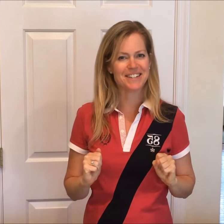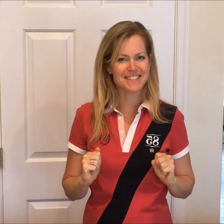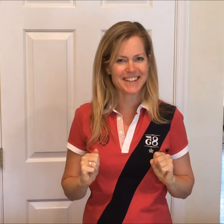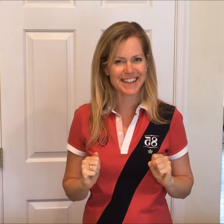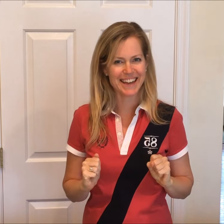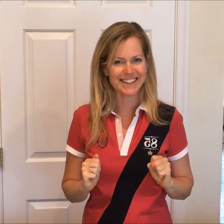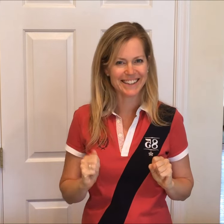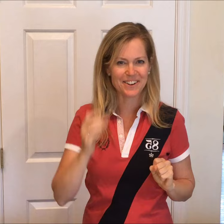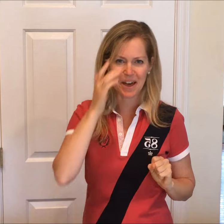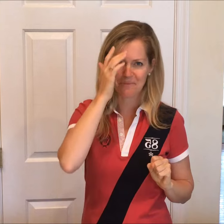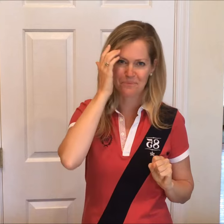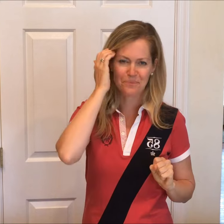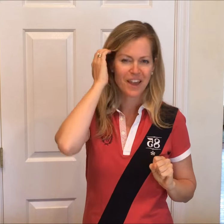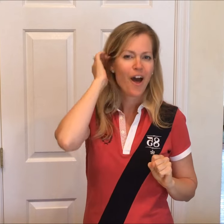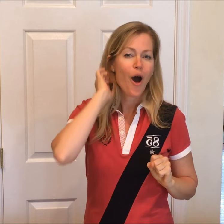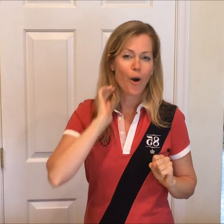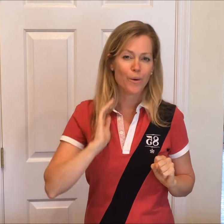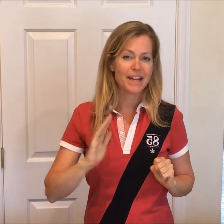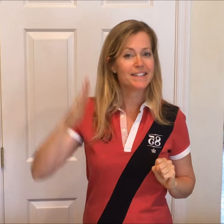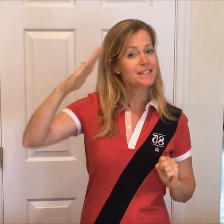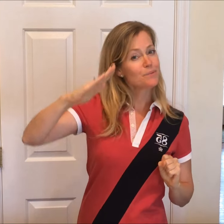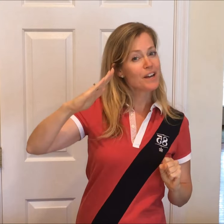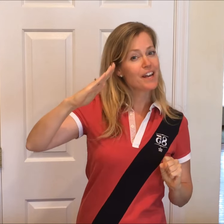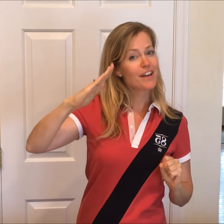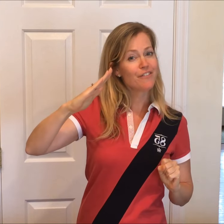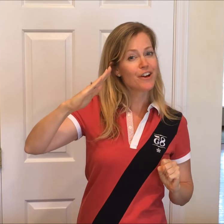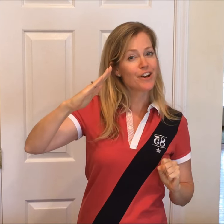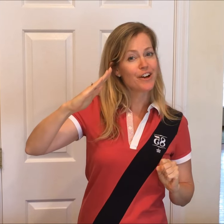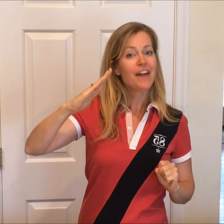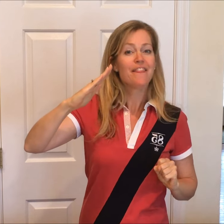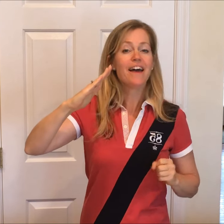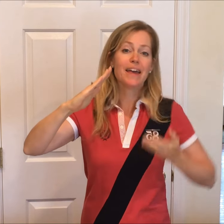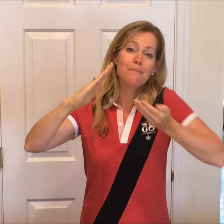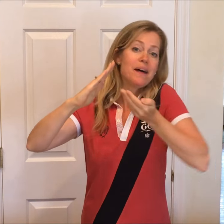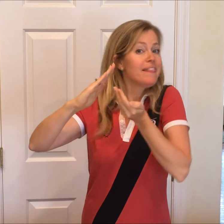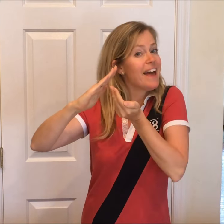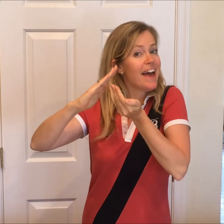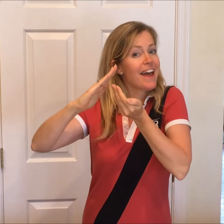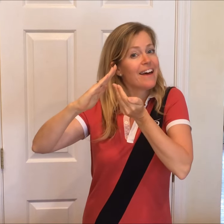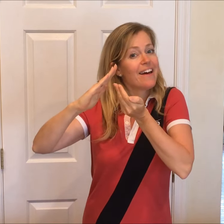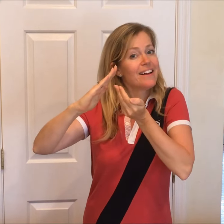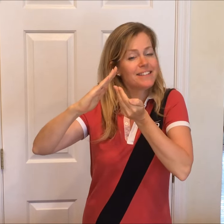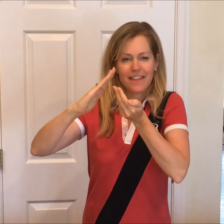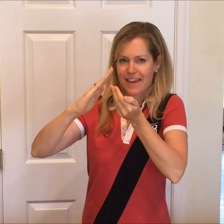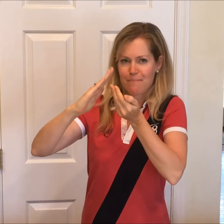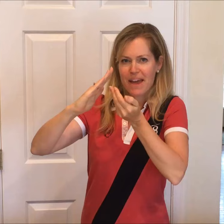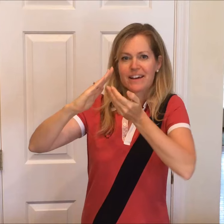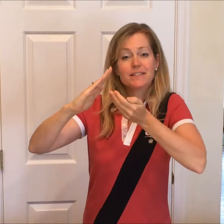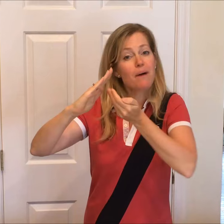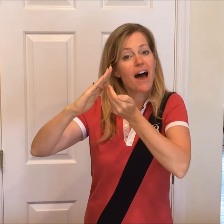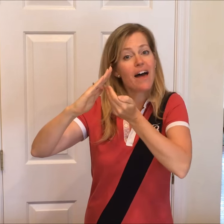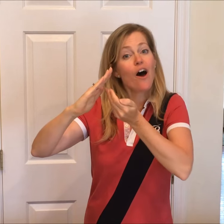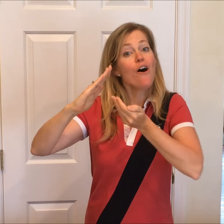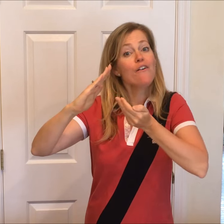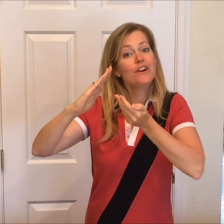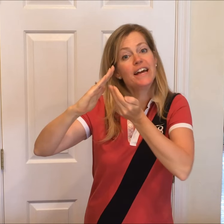ready to sing it again? Okay. Oh, Indus River, the Himalayas, they make a smile over